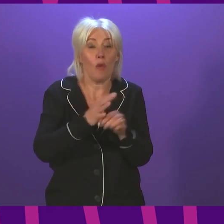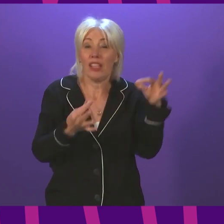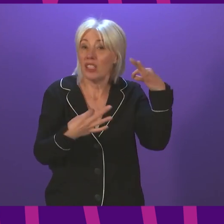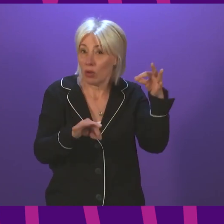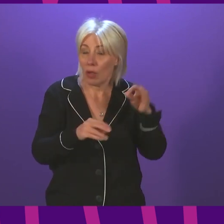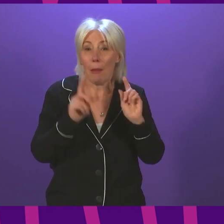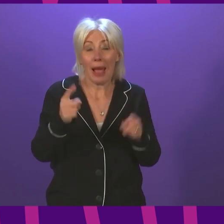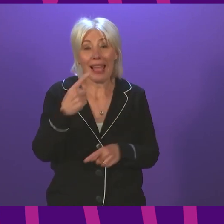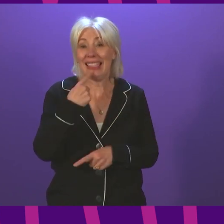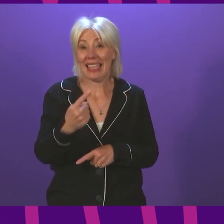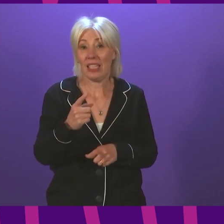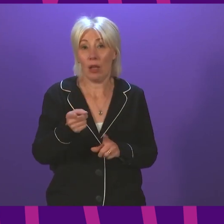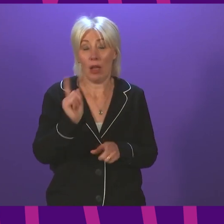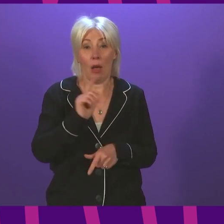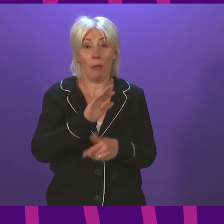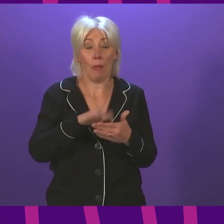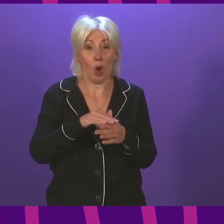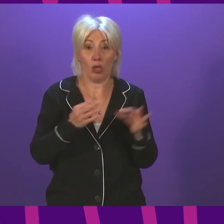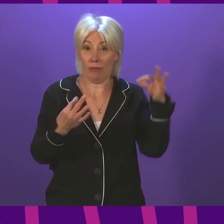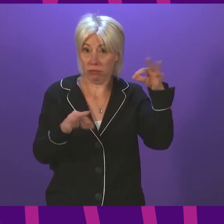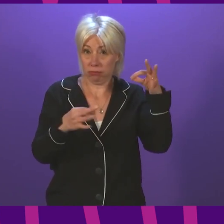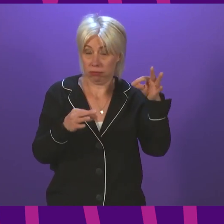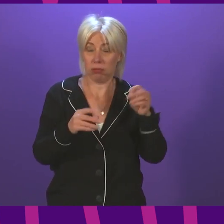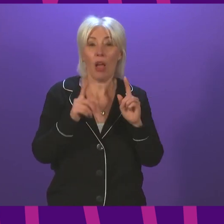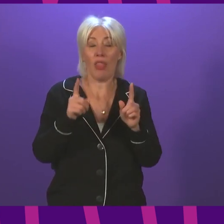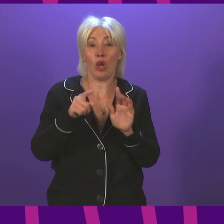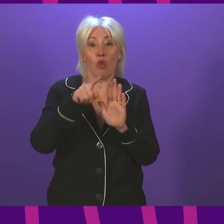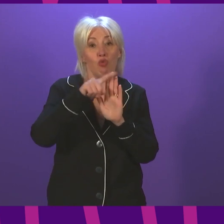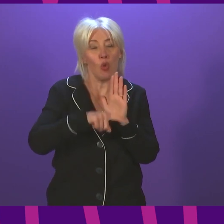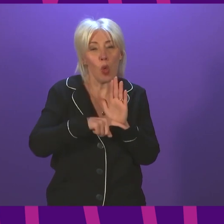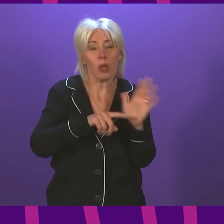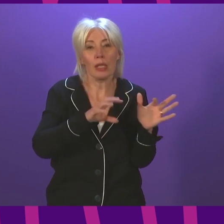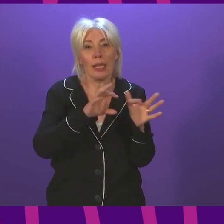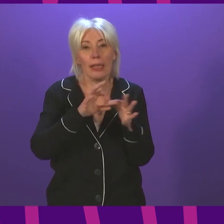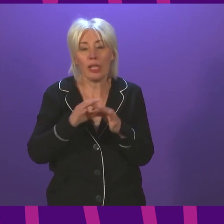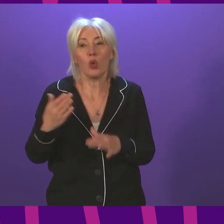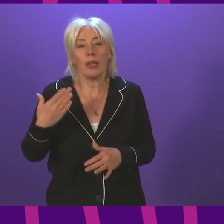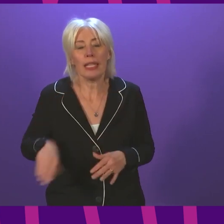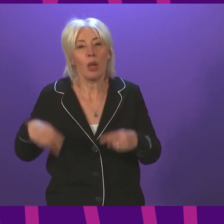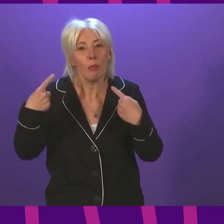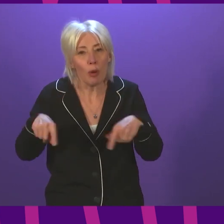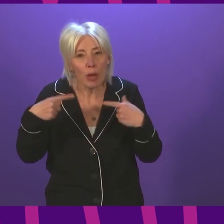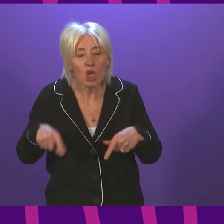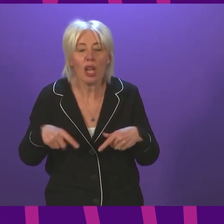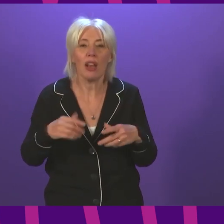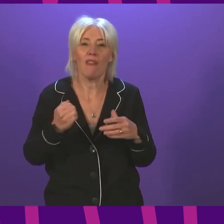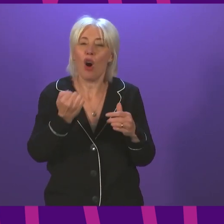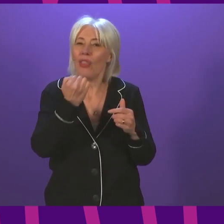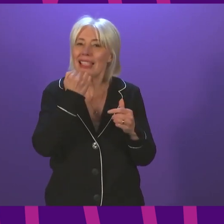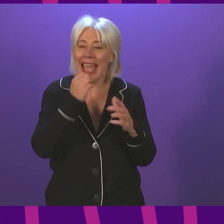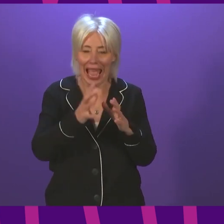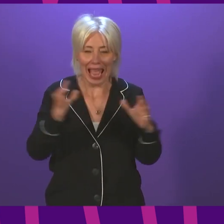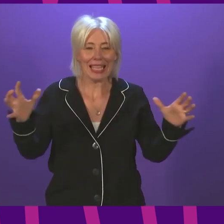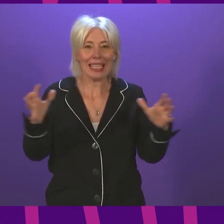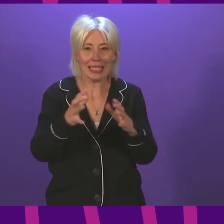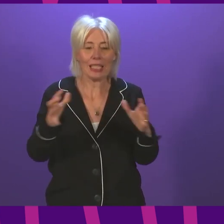week I set out the fact that because of the introduction of COVID certification the rules around needing permission for size of certain events